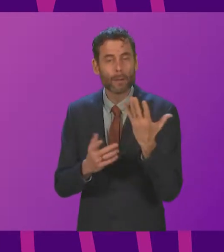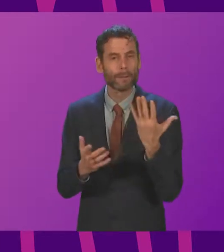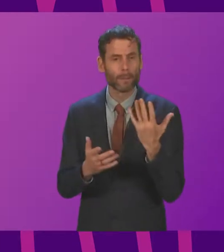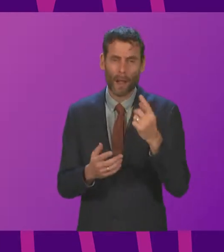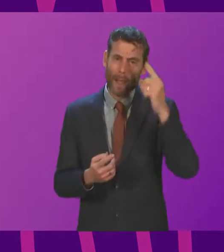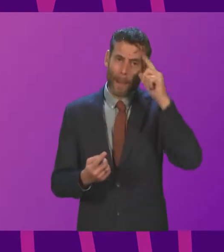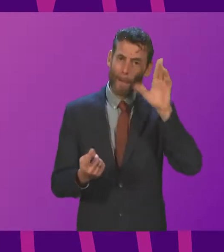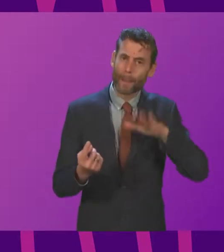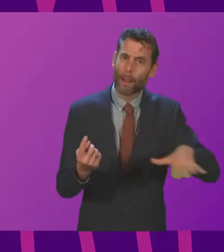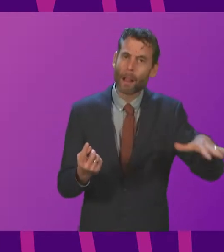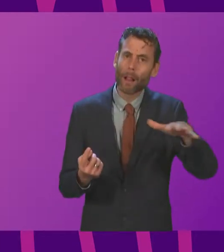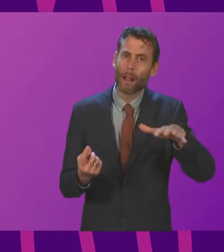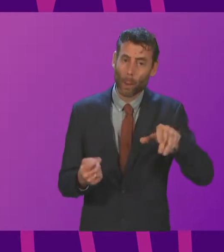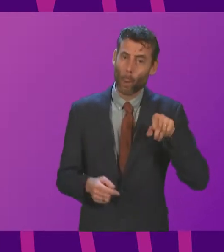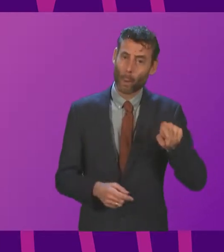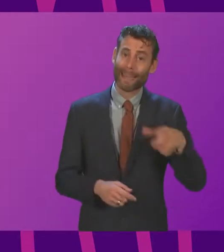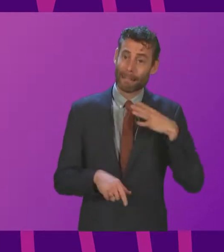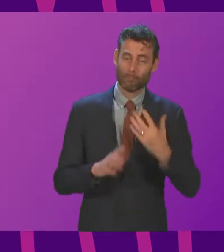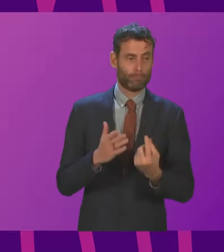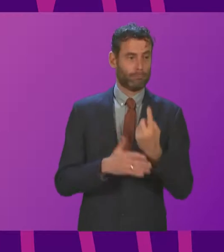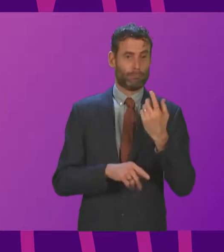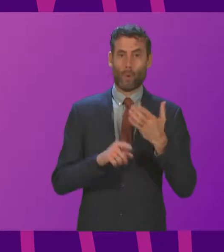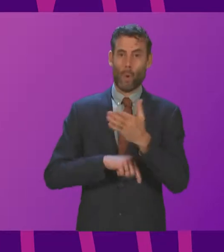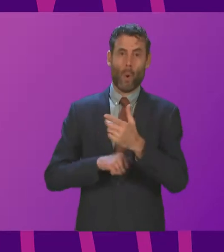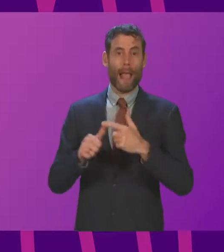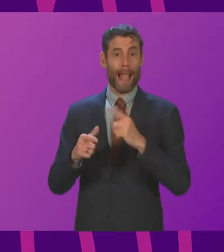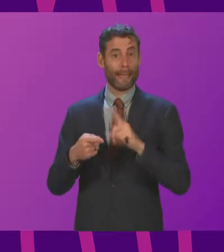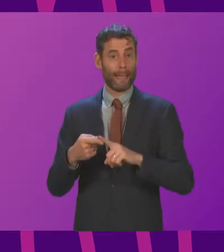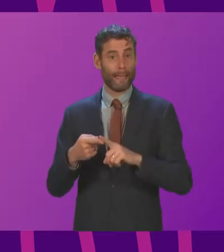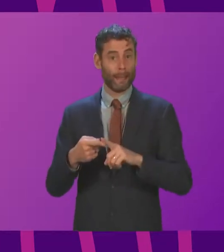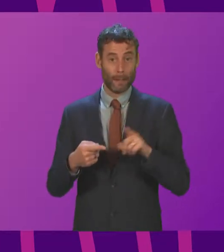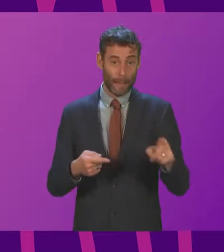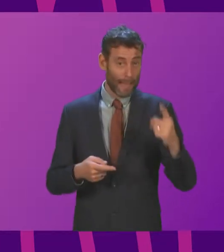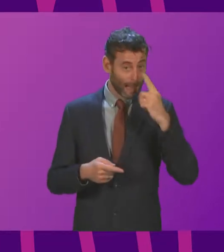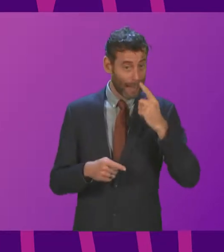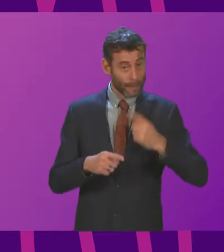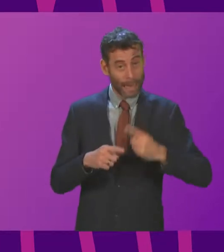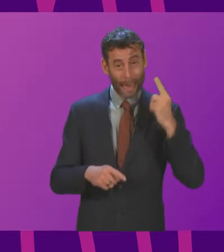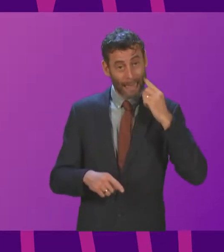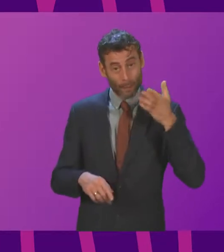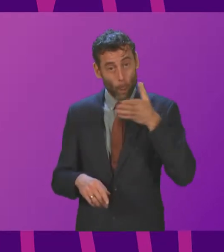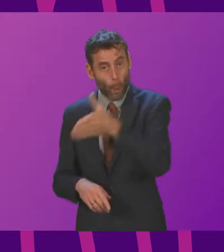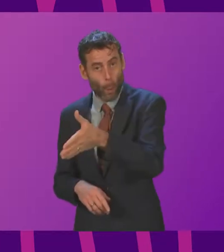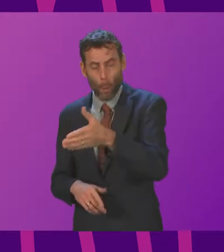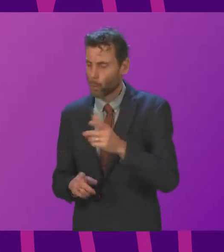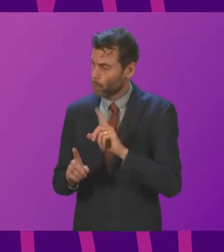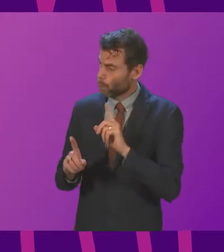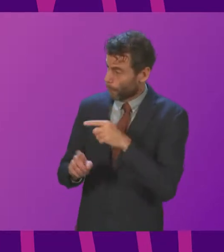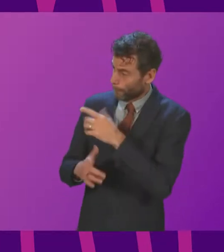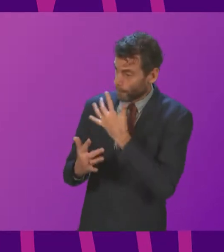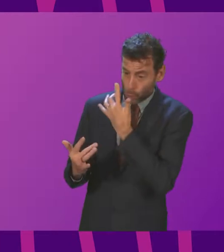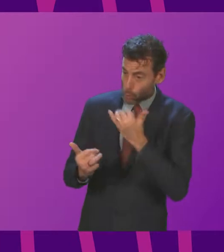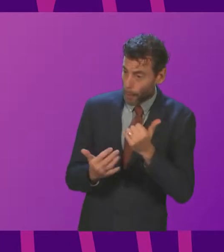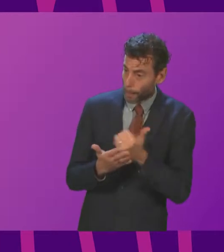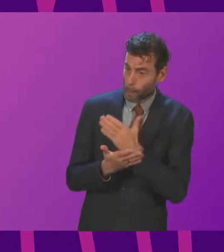general public who will need to attend A&E during COP26. And I hope that she could give me whatever assurance that she